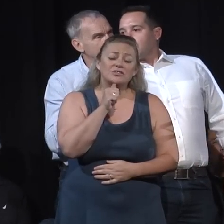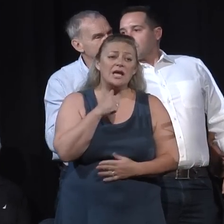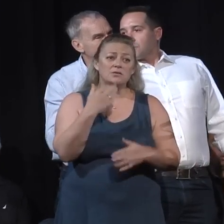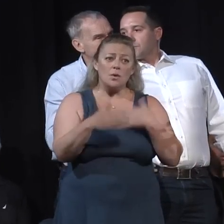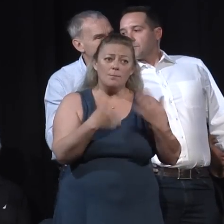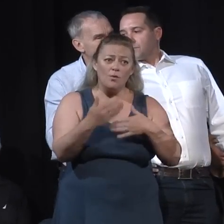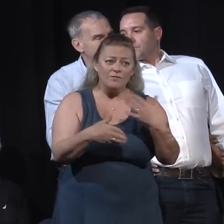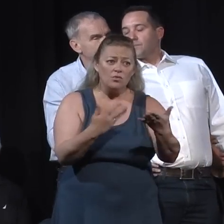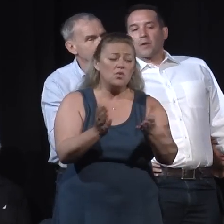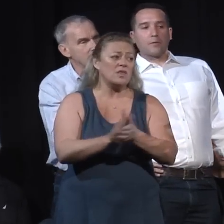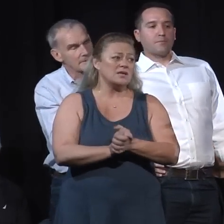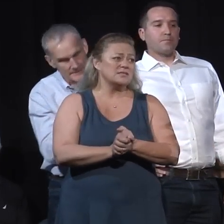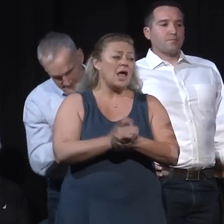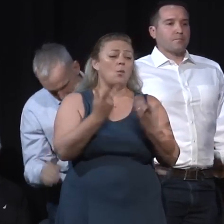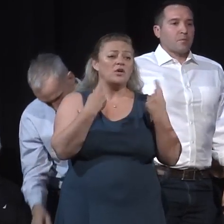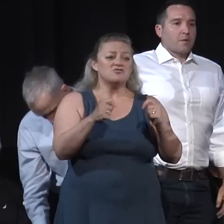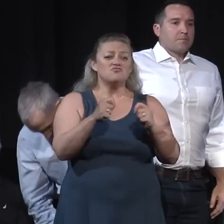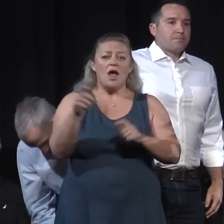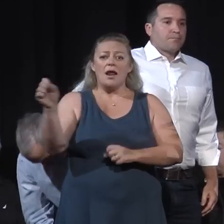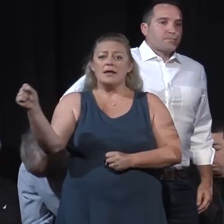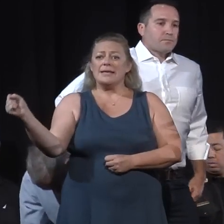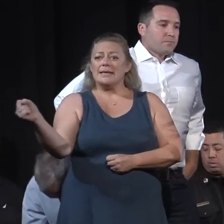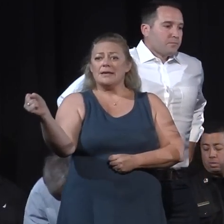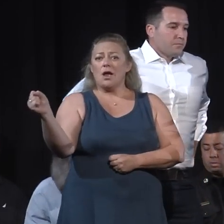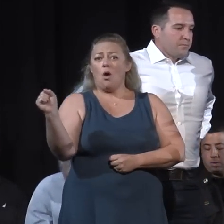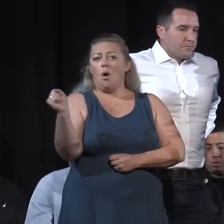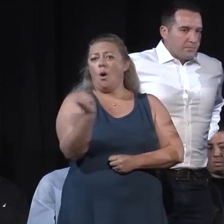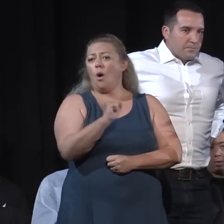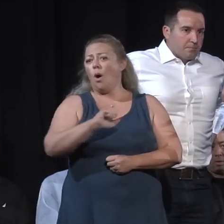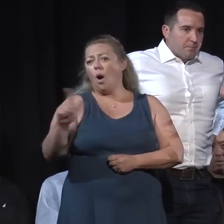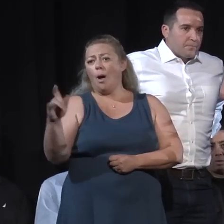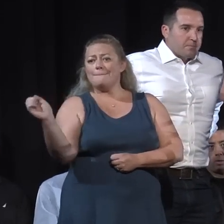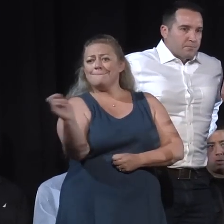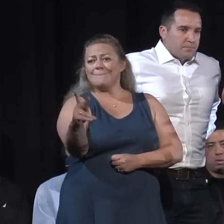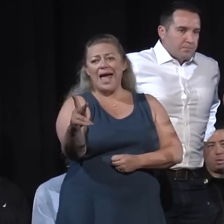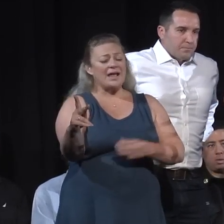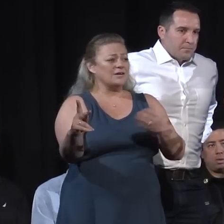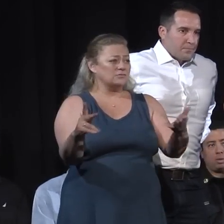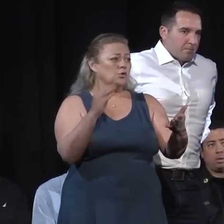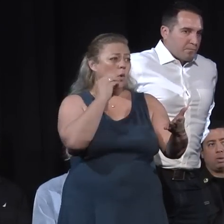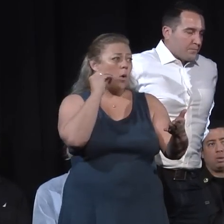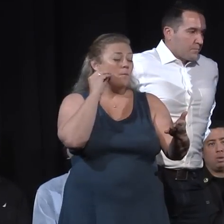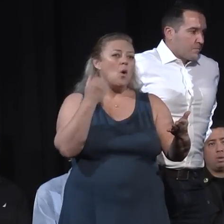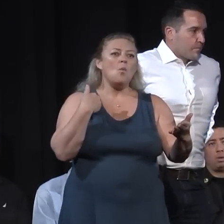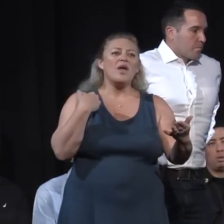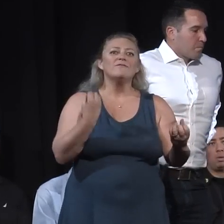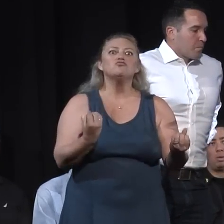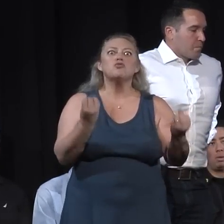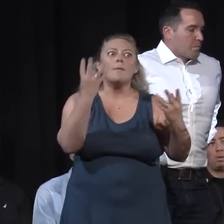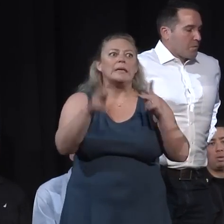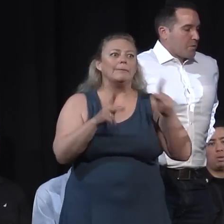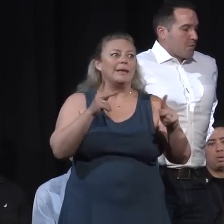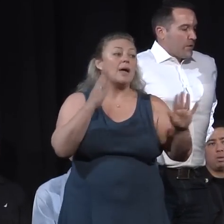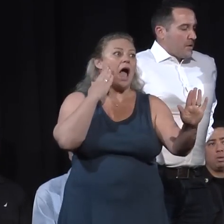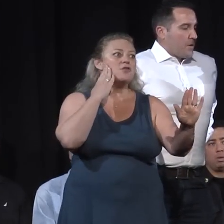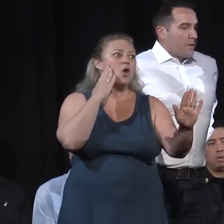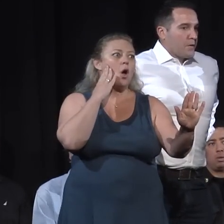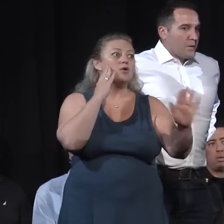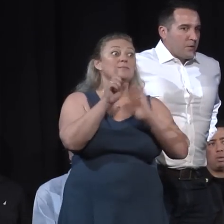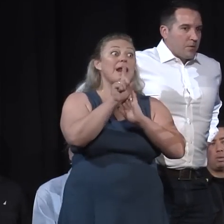and as we try to get everybody back into their homes. We're going to answer questions next door because we've got so many people here. We know we've had you for an hour.